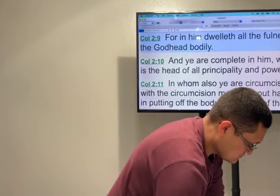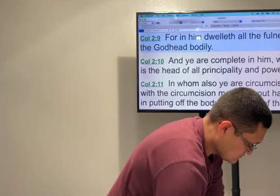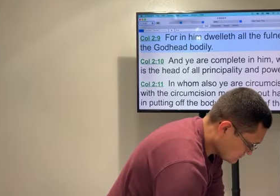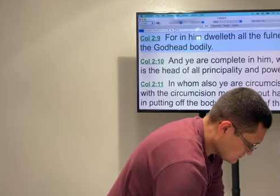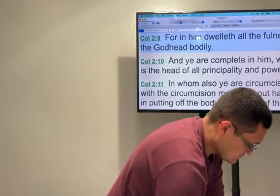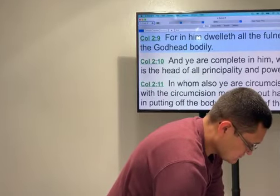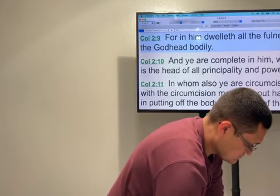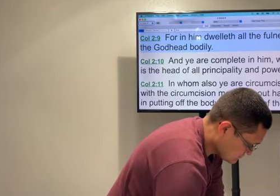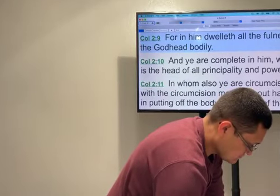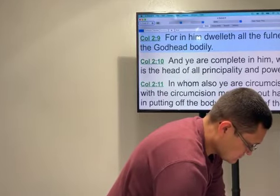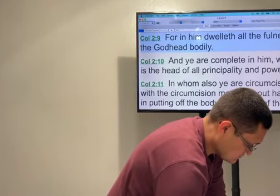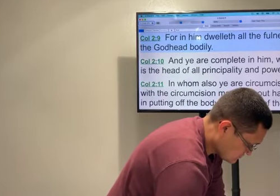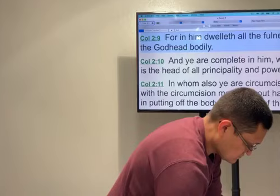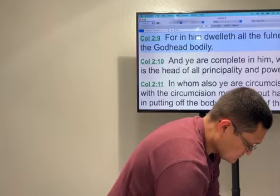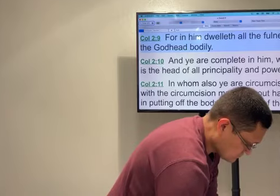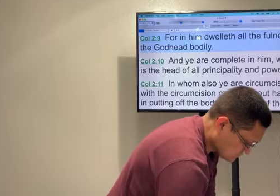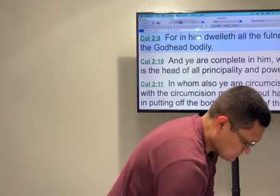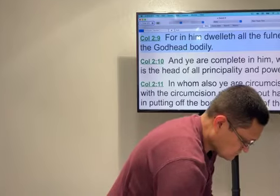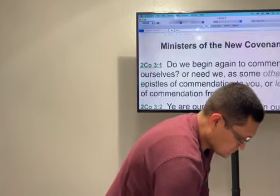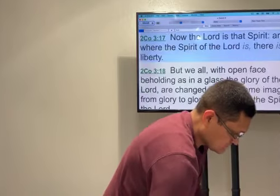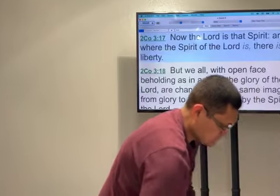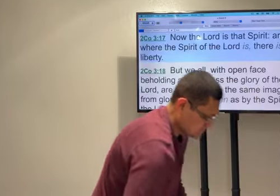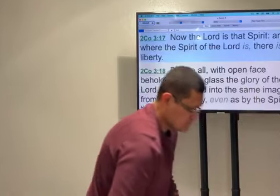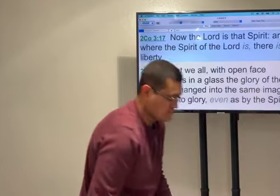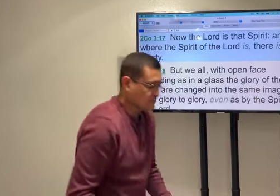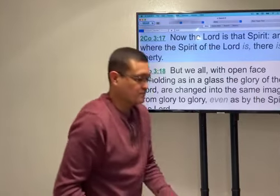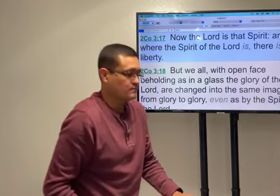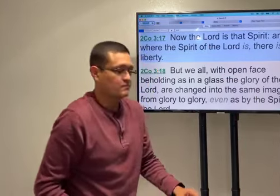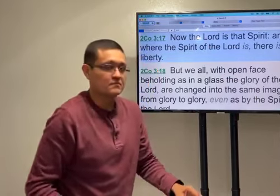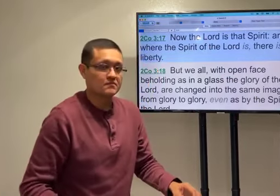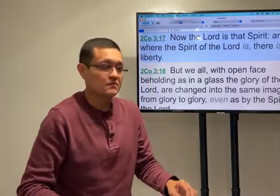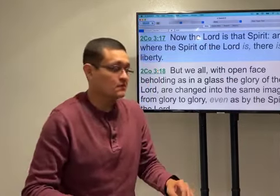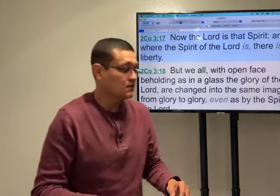Okay? Going back to 2 Corinthians 3 and 17. Okay?